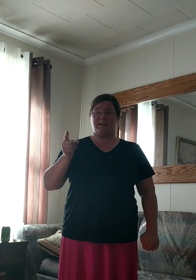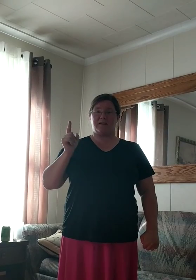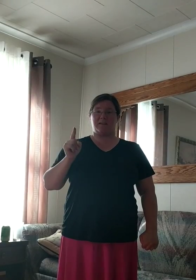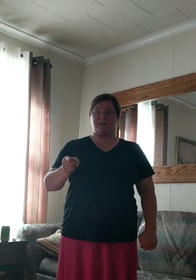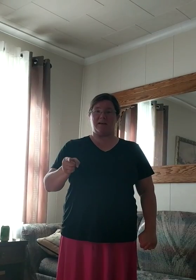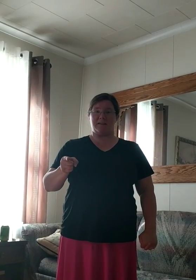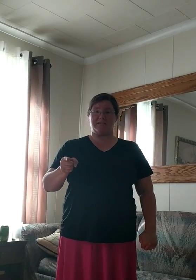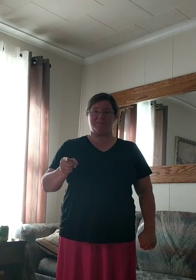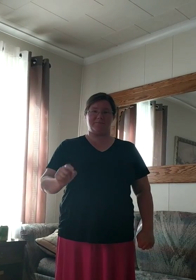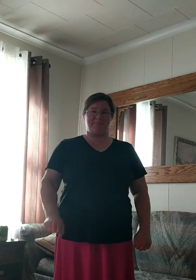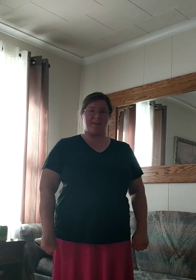Good luck. Thank you.